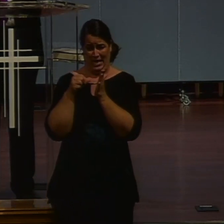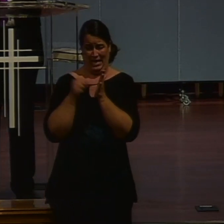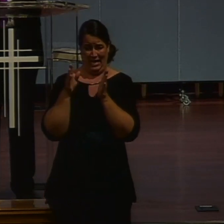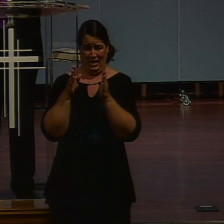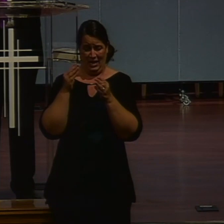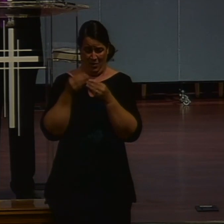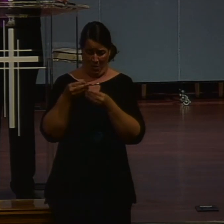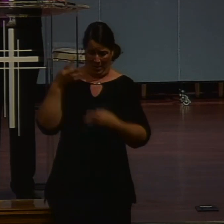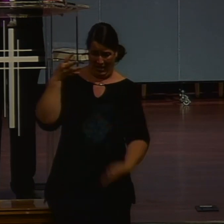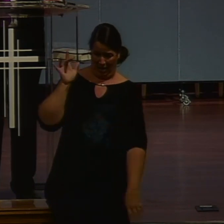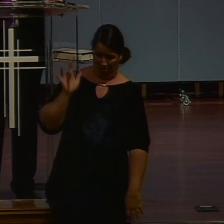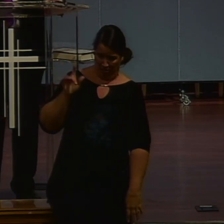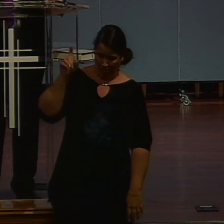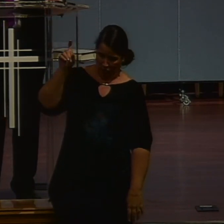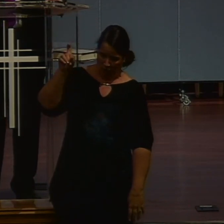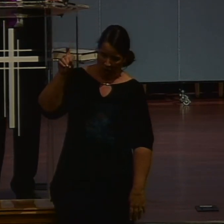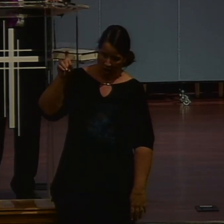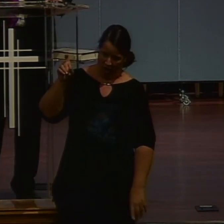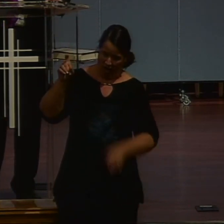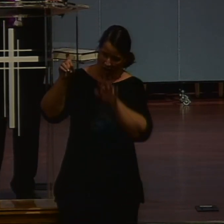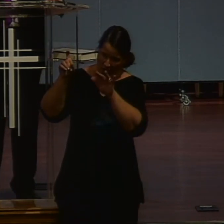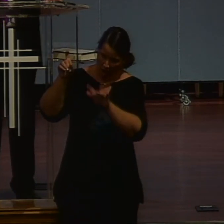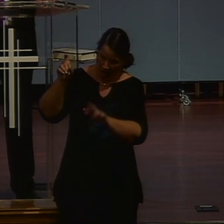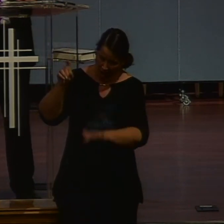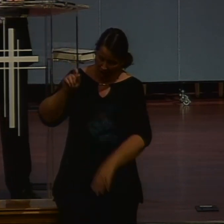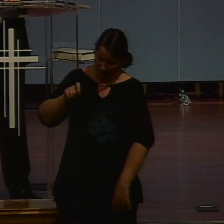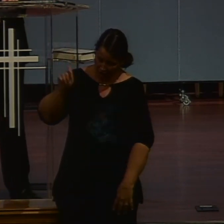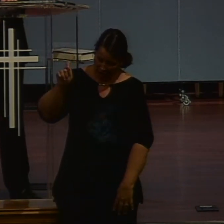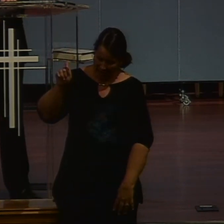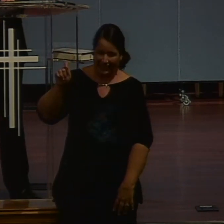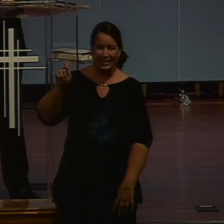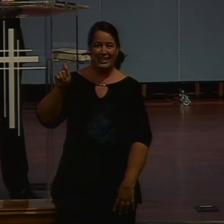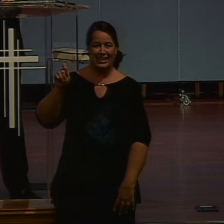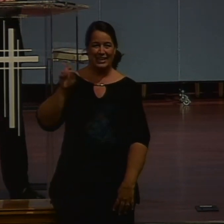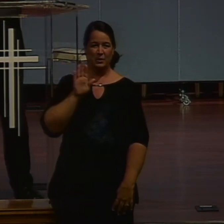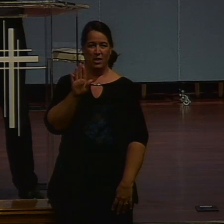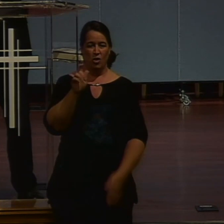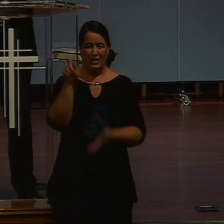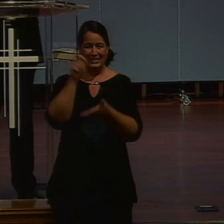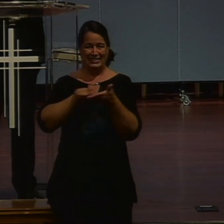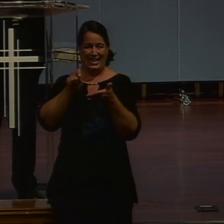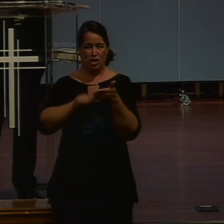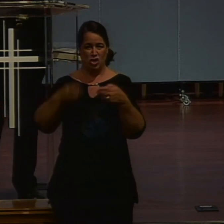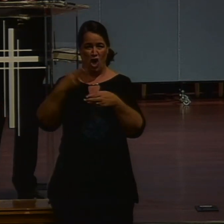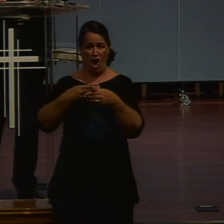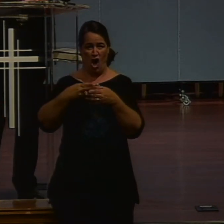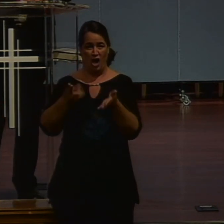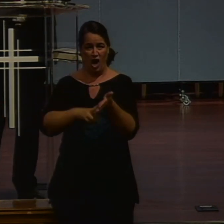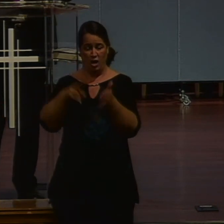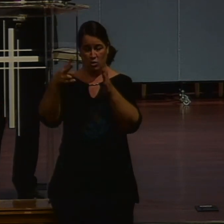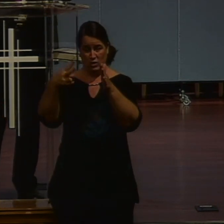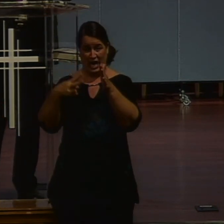Open it up. Scroll down. Check a block with electronic signature. Read these pages.